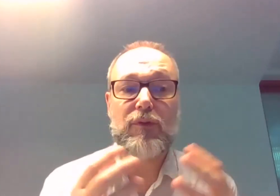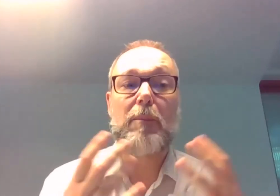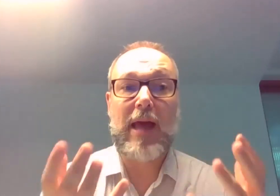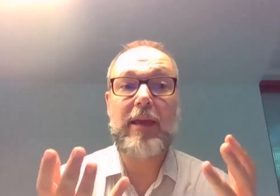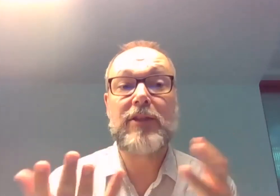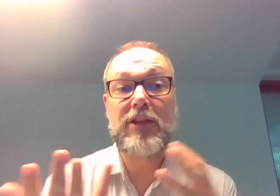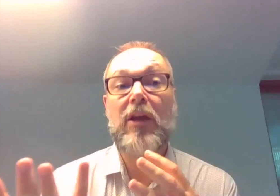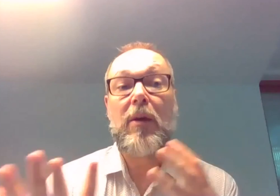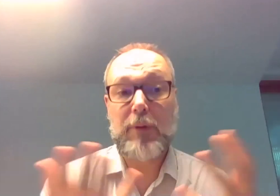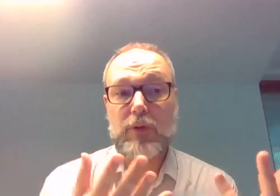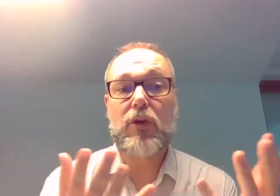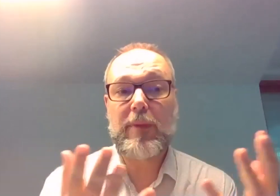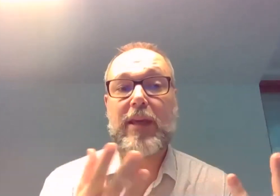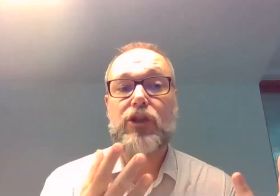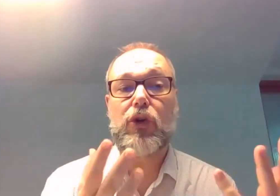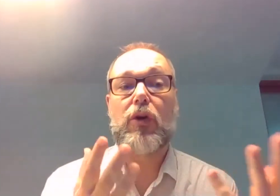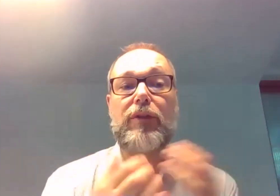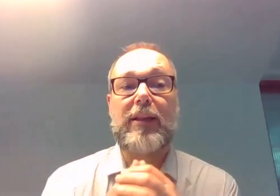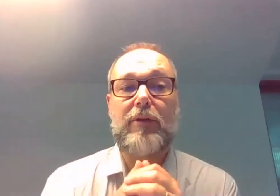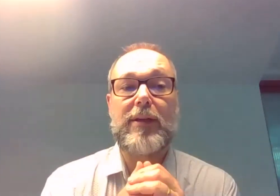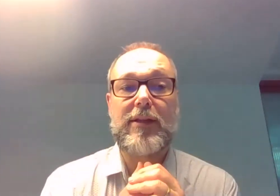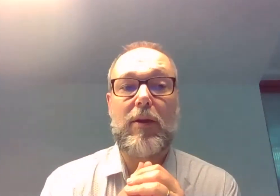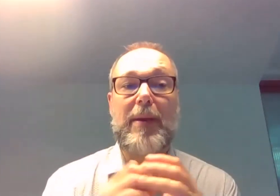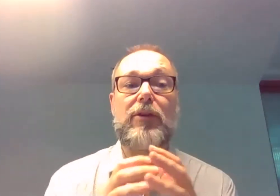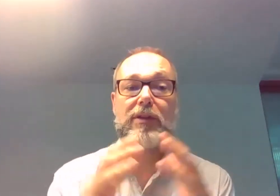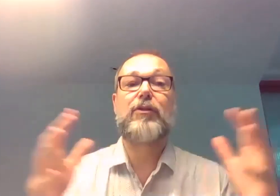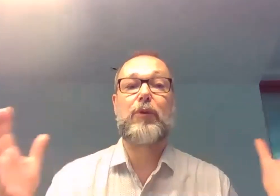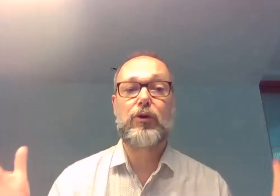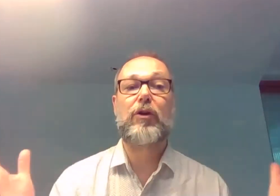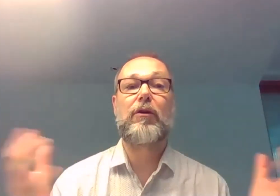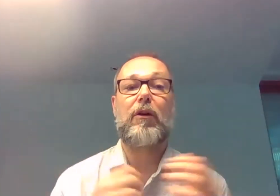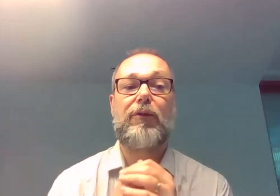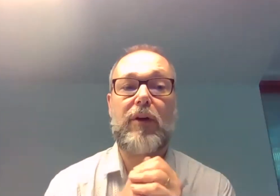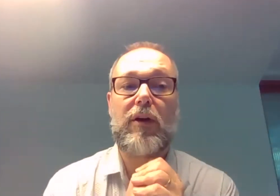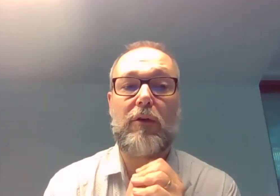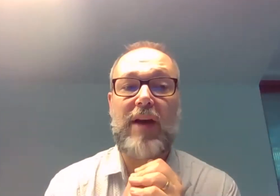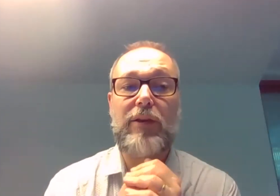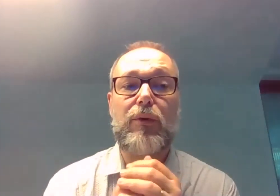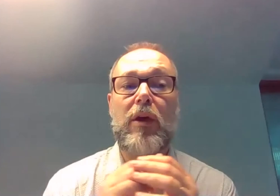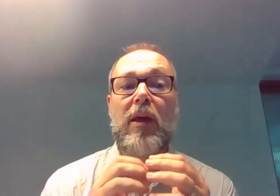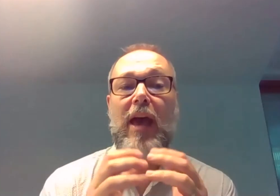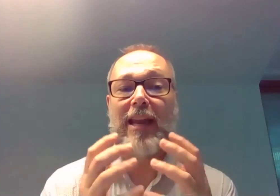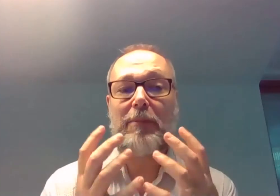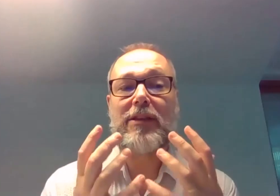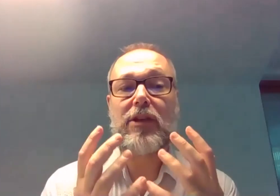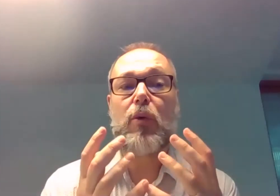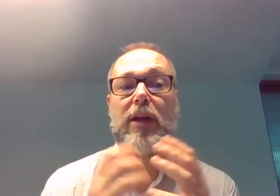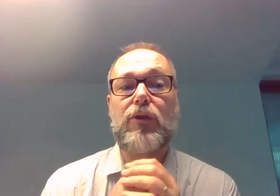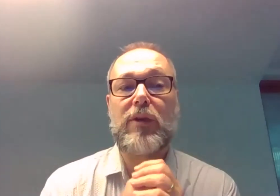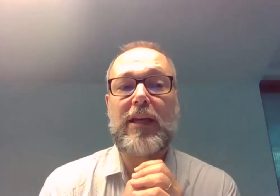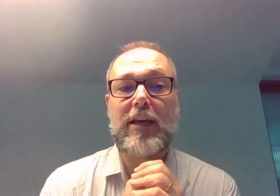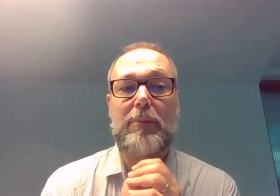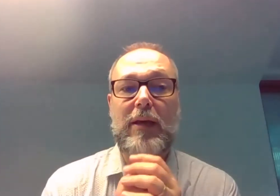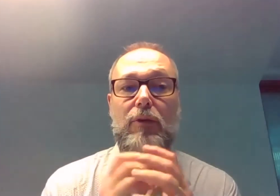in terms of compliance, but also making sure that there is a better distribution of value. And that makes us